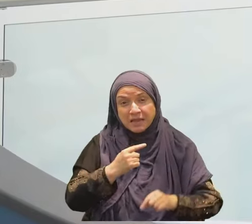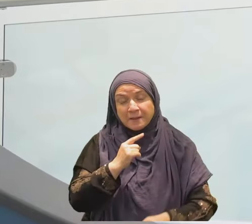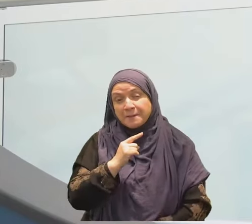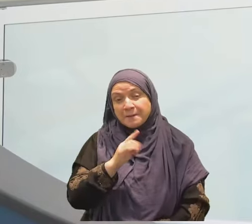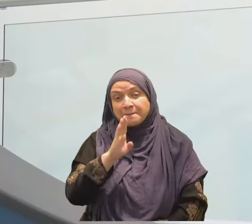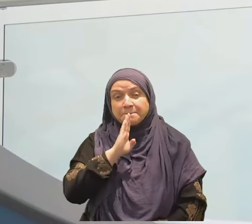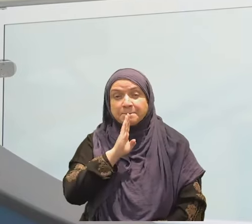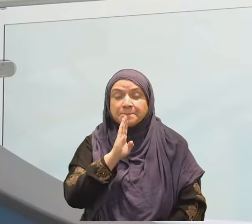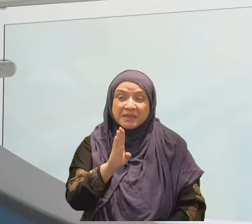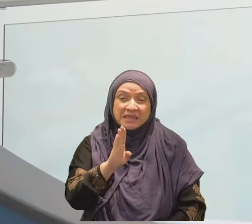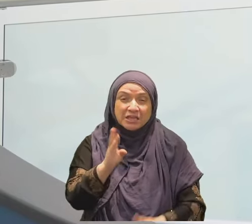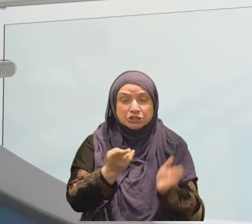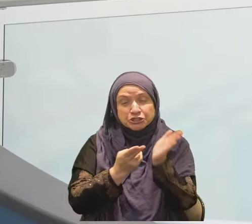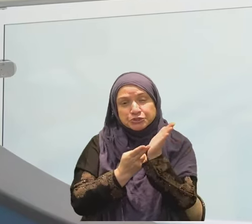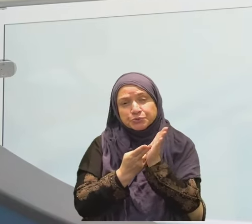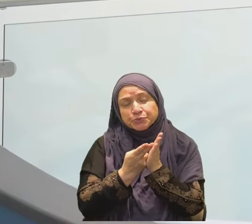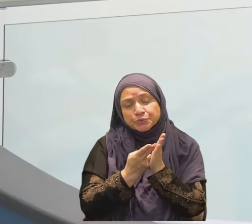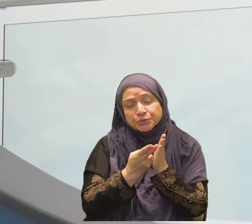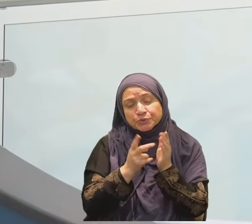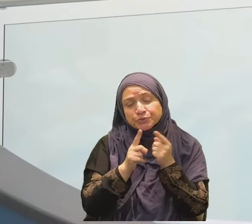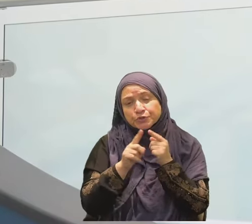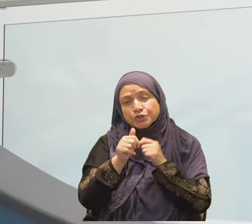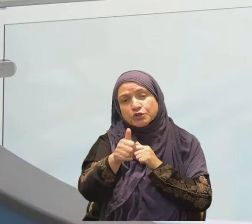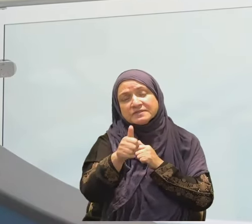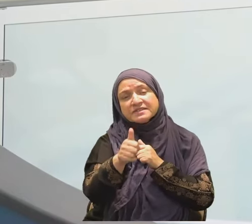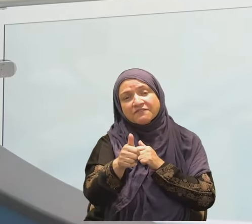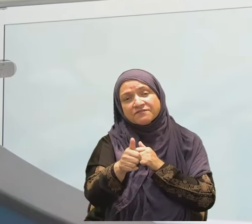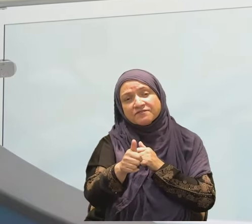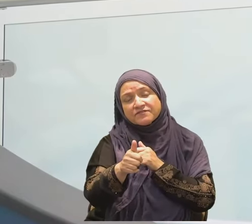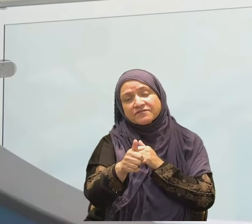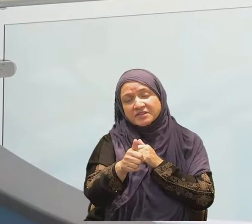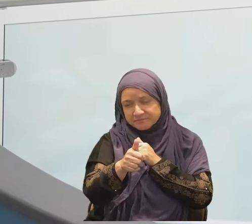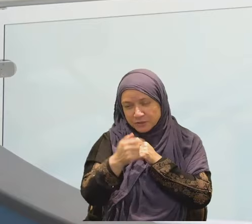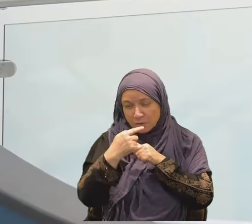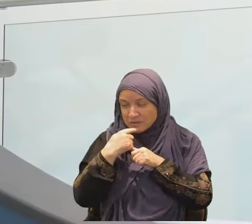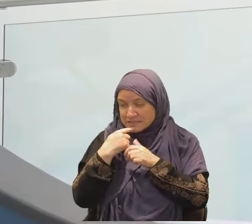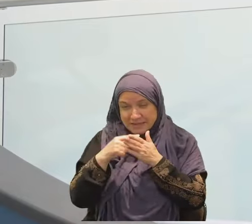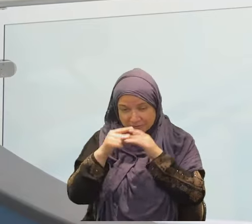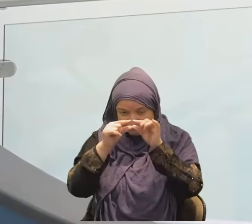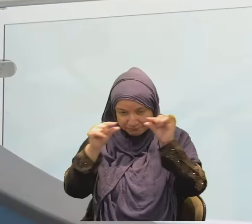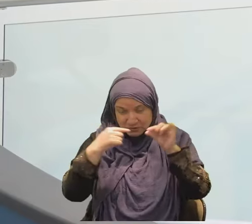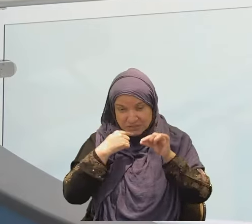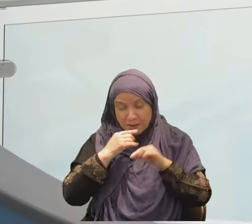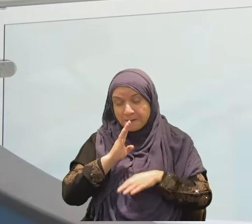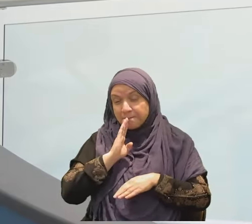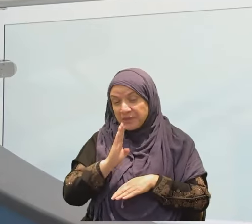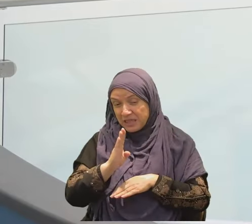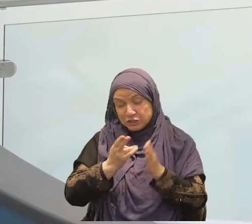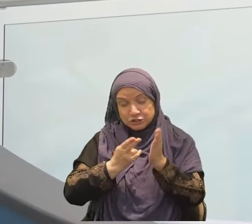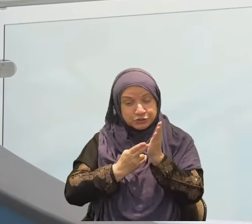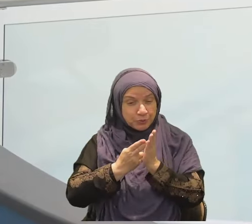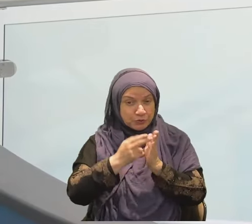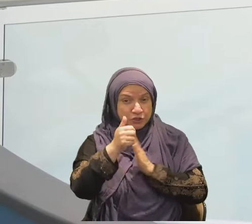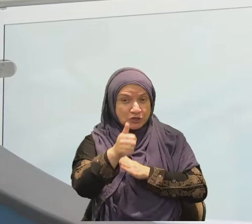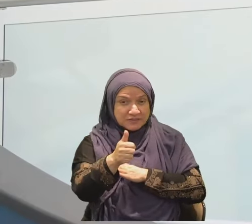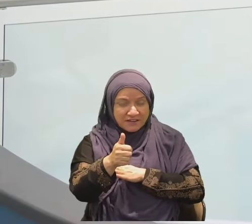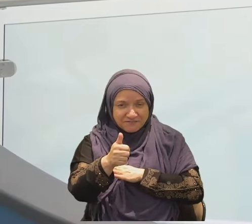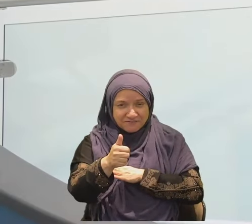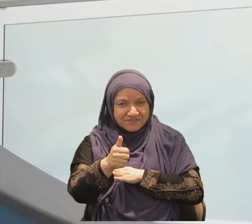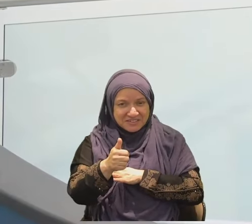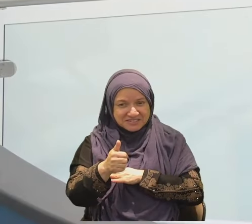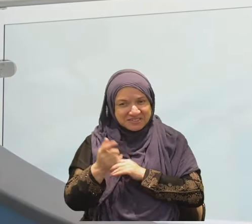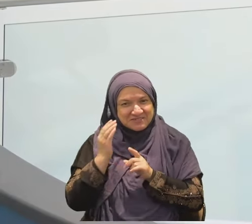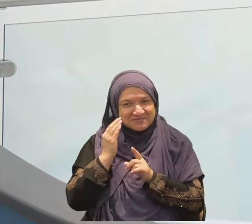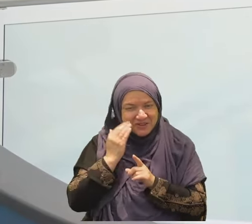true to yourself. Be yourself. You know, in western psychology, most of them as antithistic after